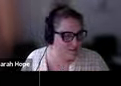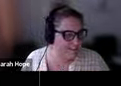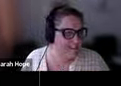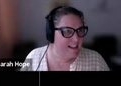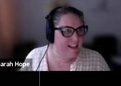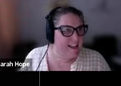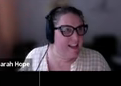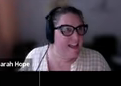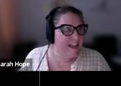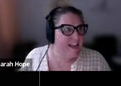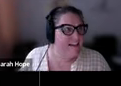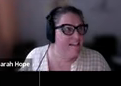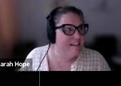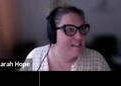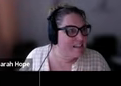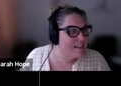Dog Dog.